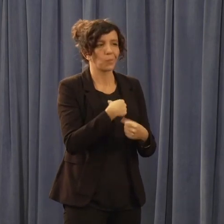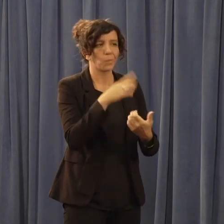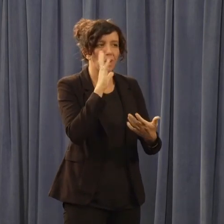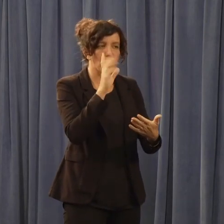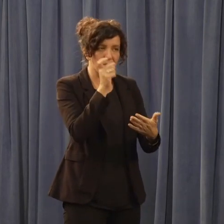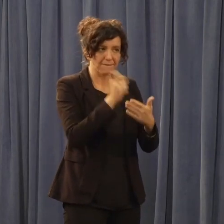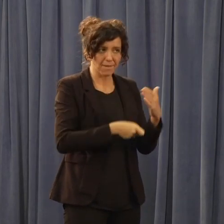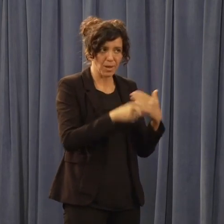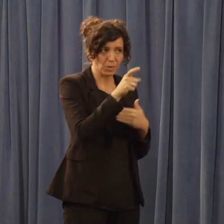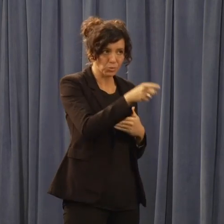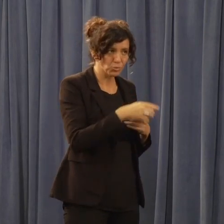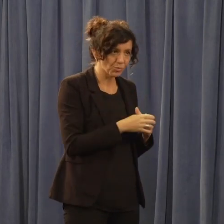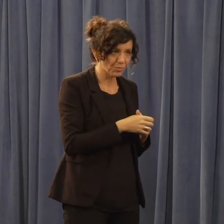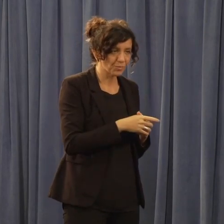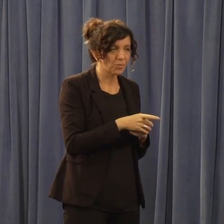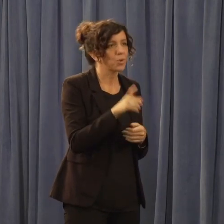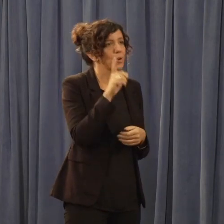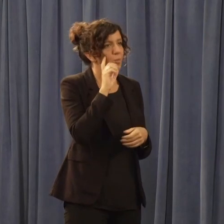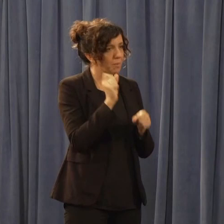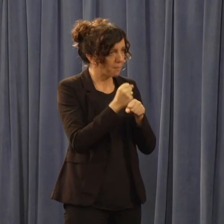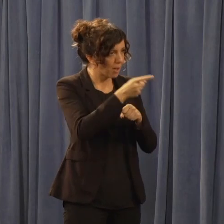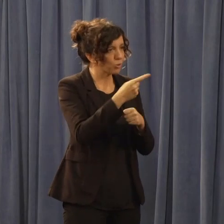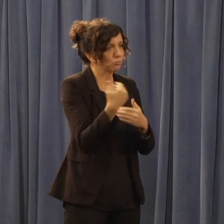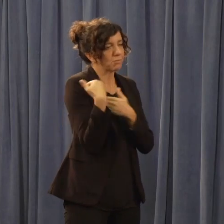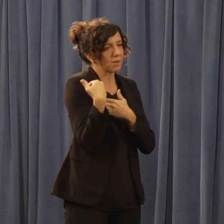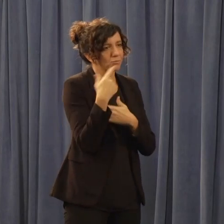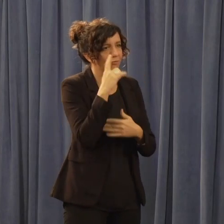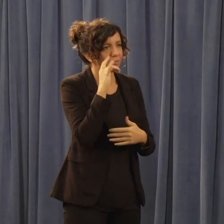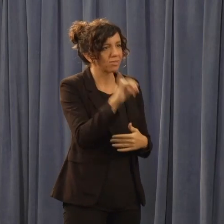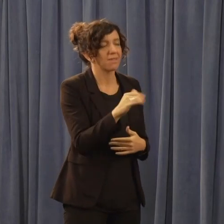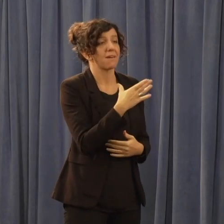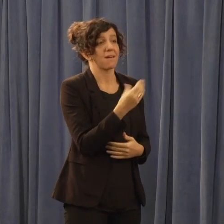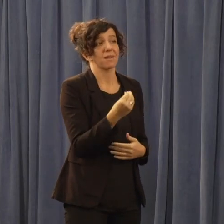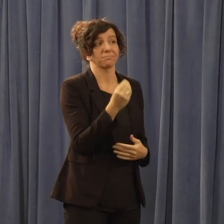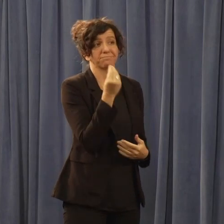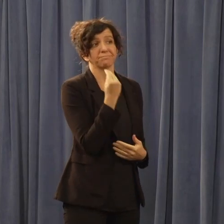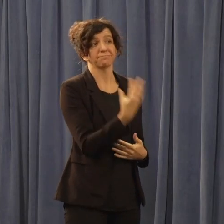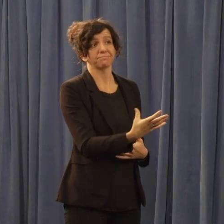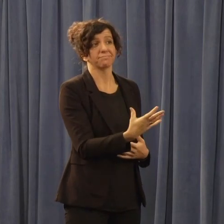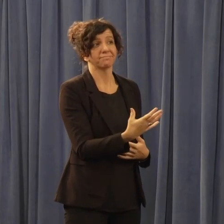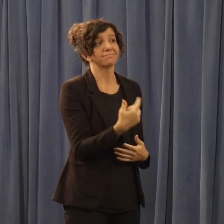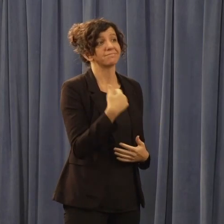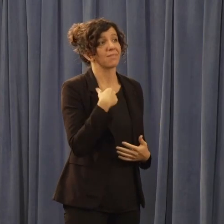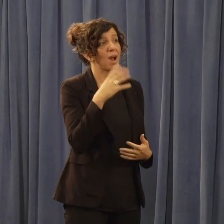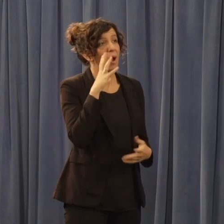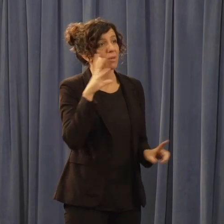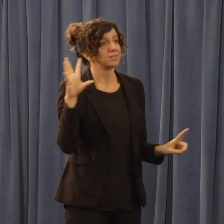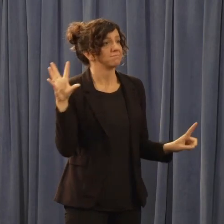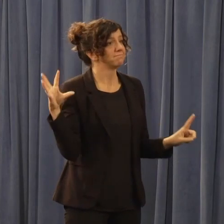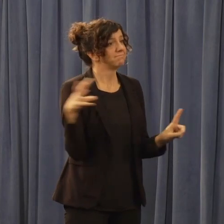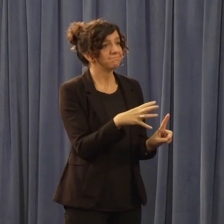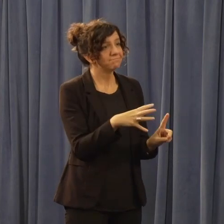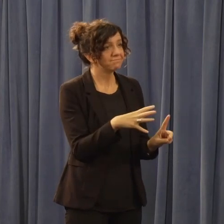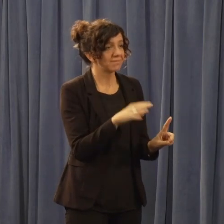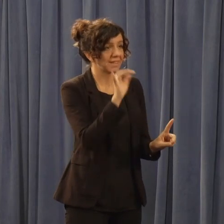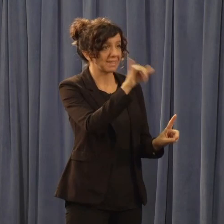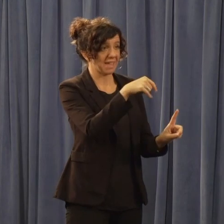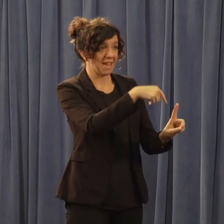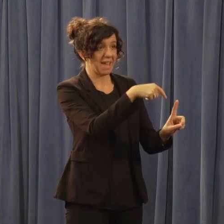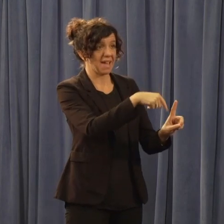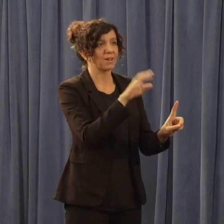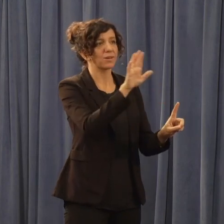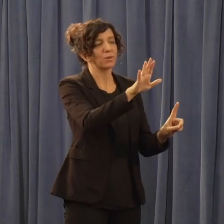and they will be held accountable and I will deeply highlight their lack of